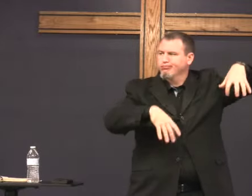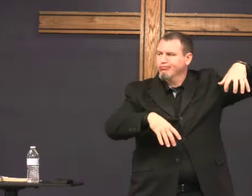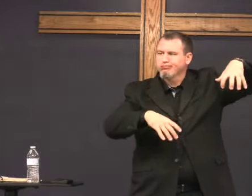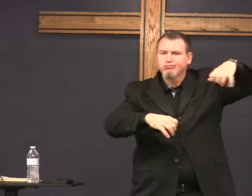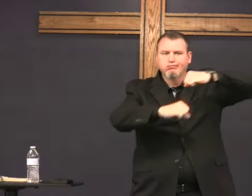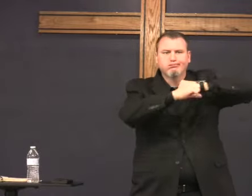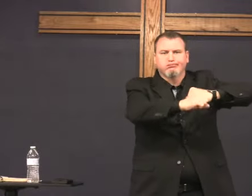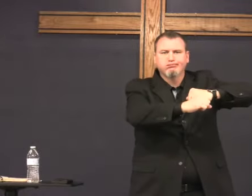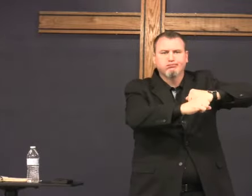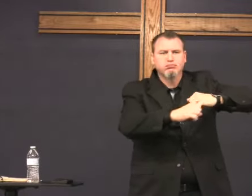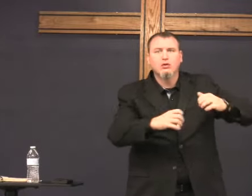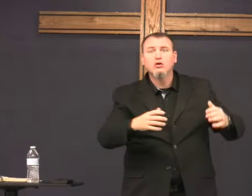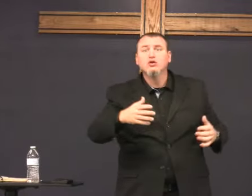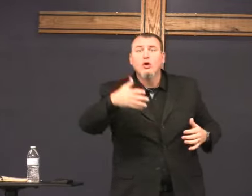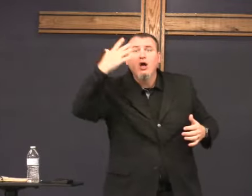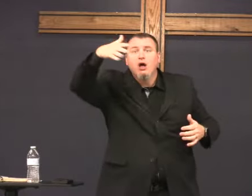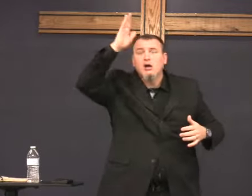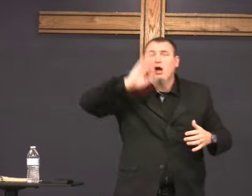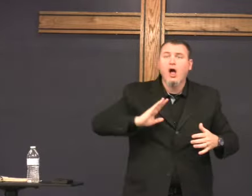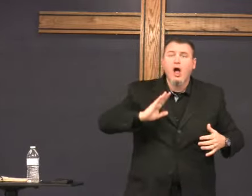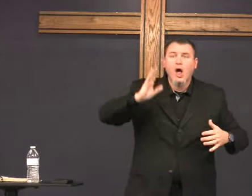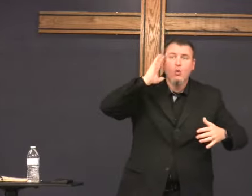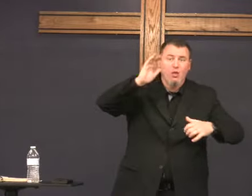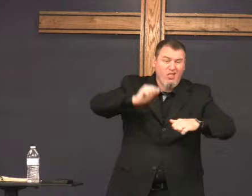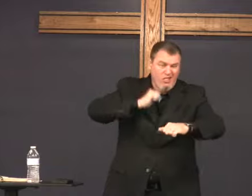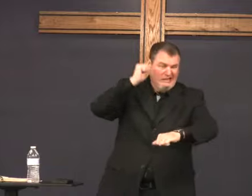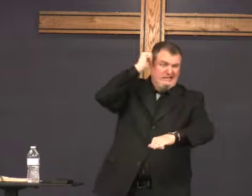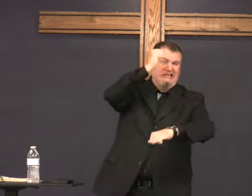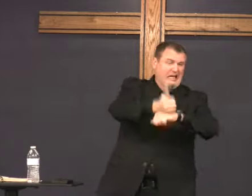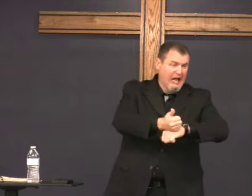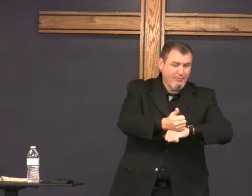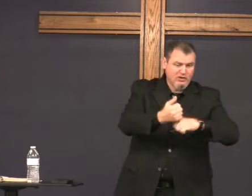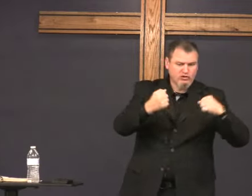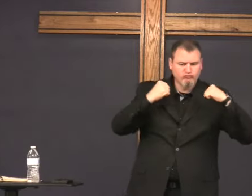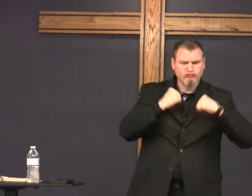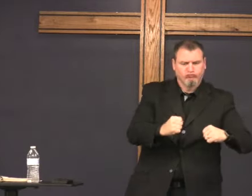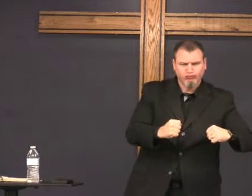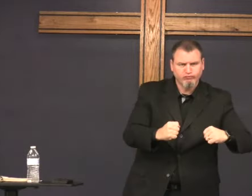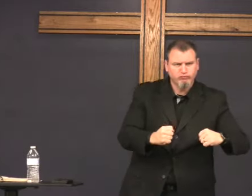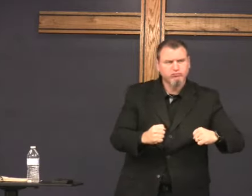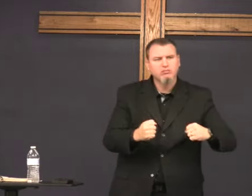house to defend it so we're not going to establish